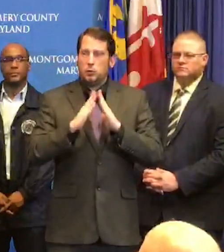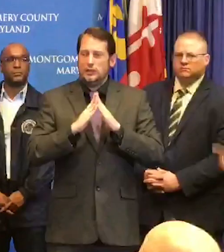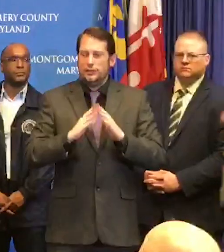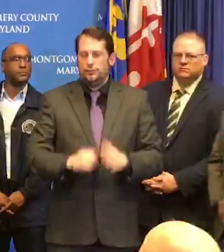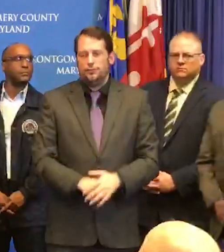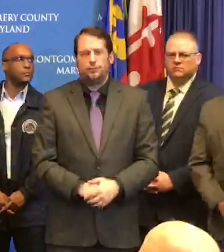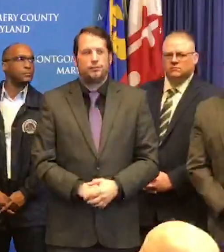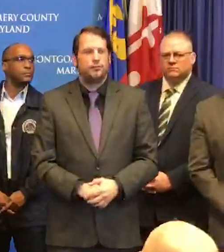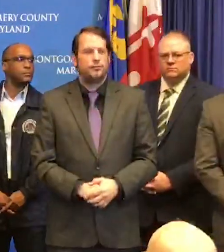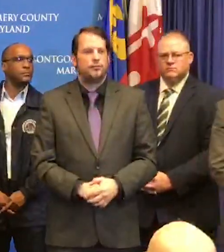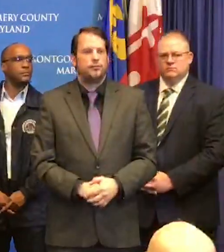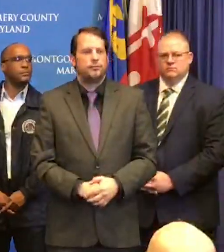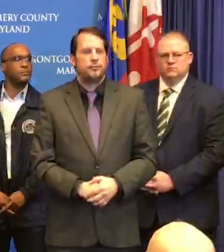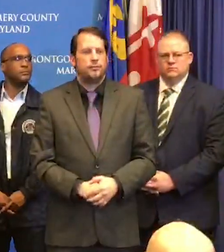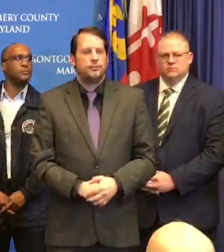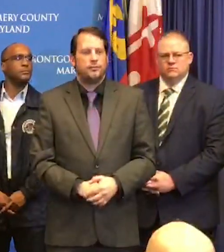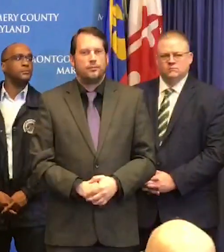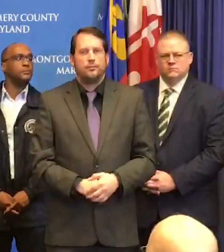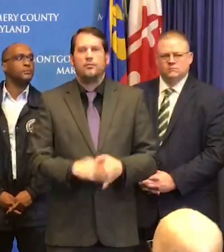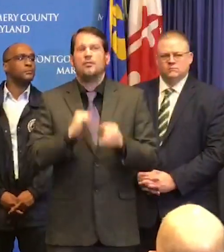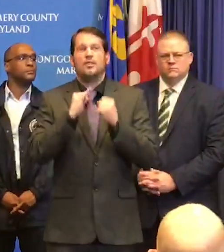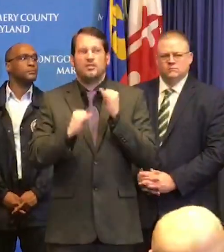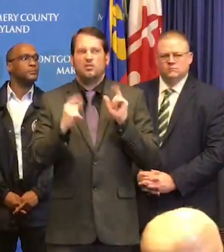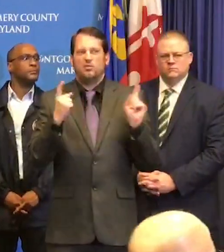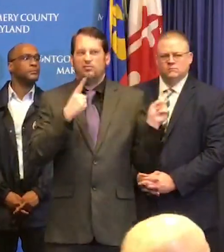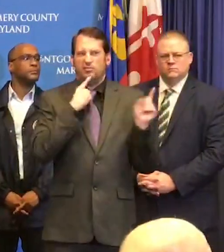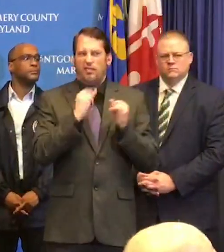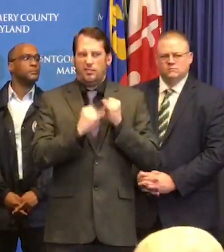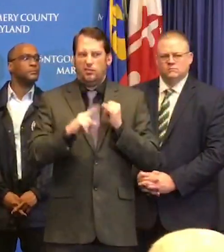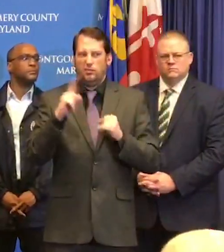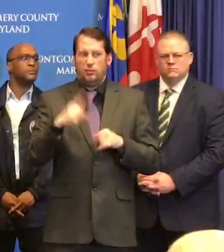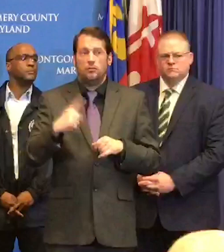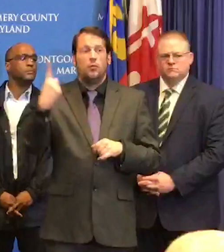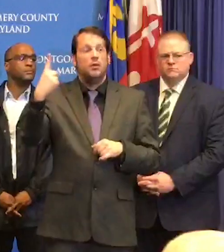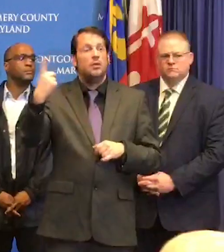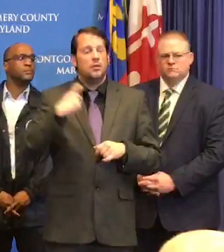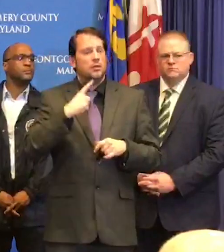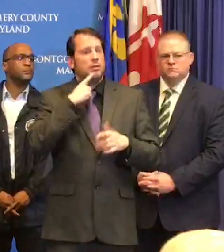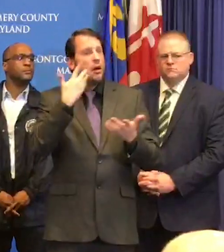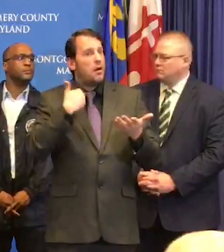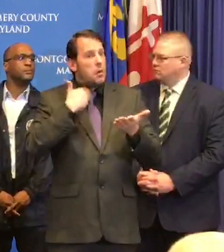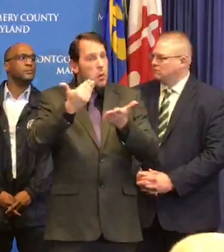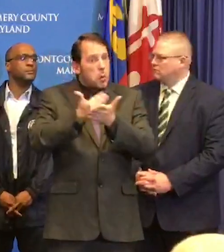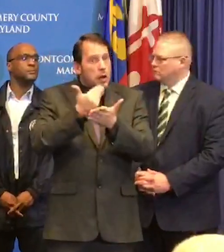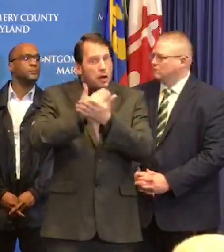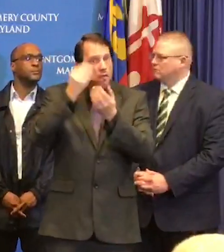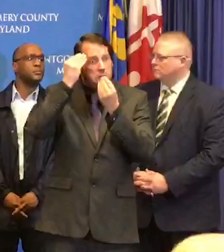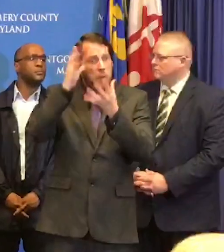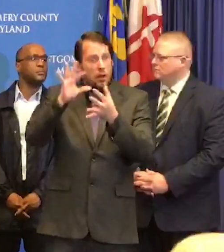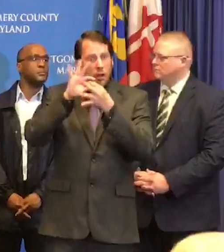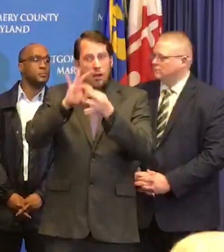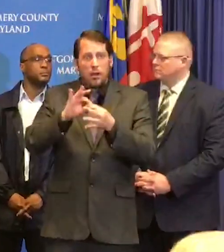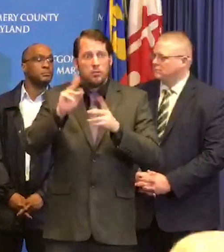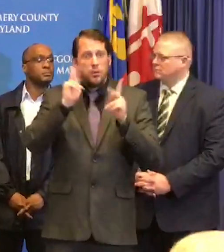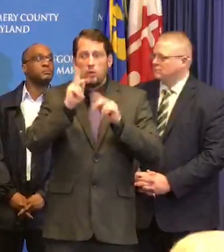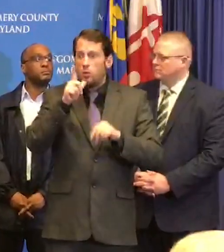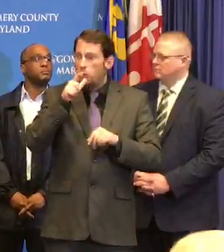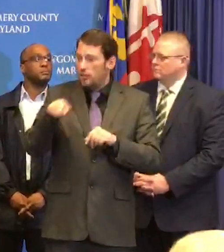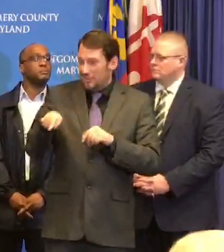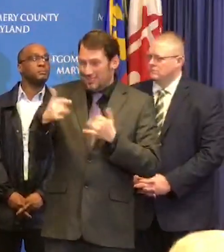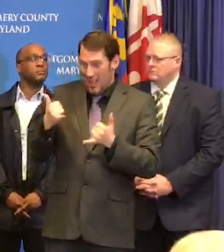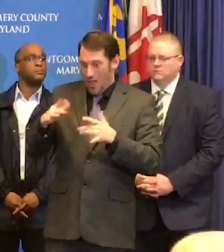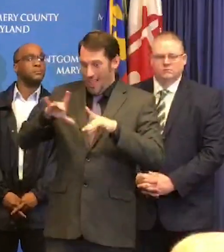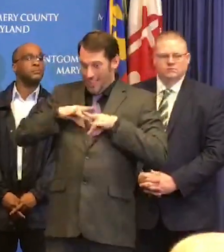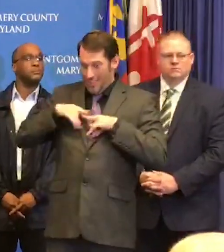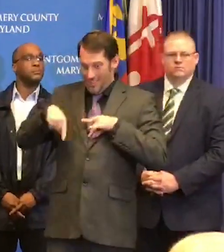there any update on the condition of any of the mortality patients that have been identified or the